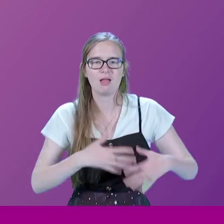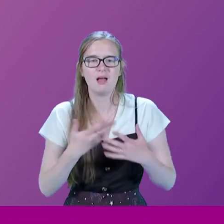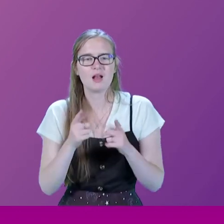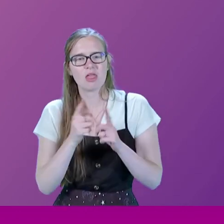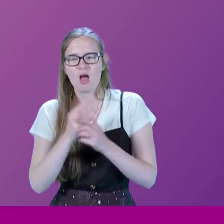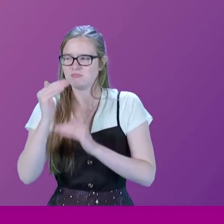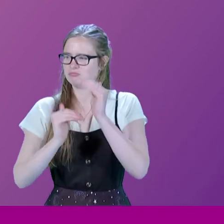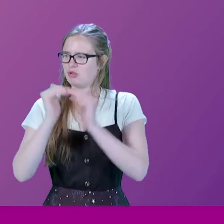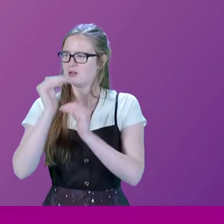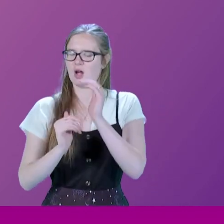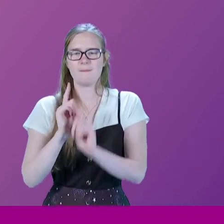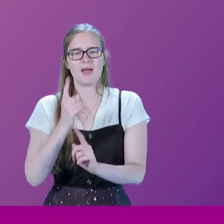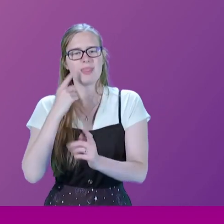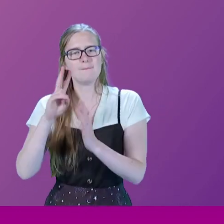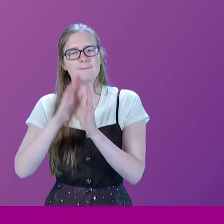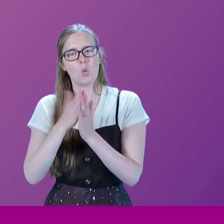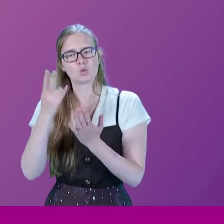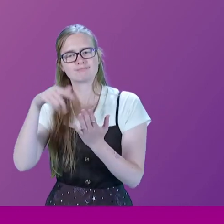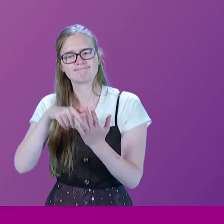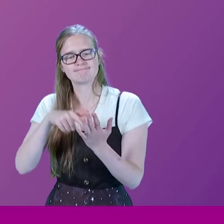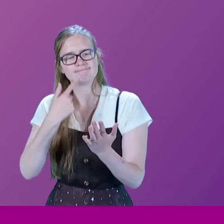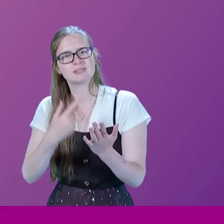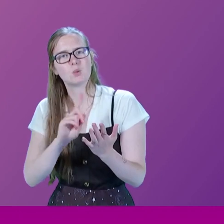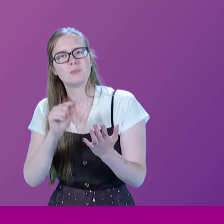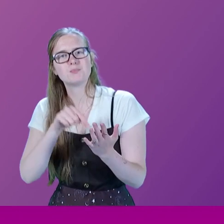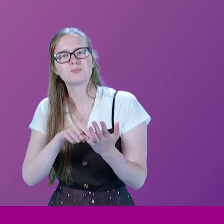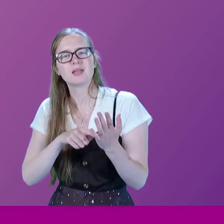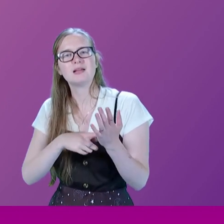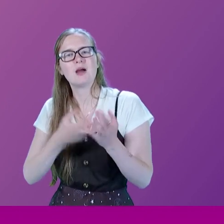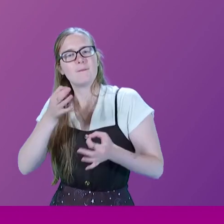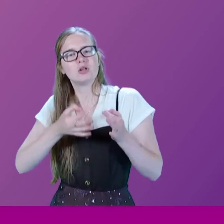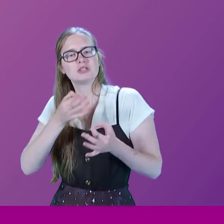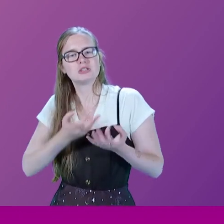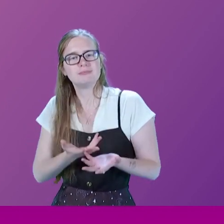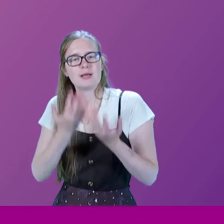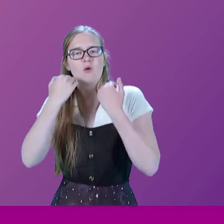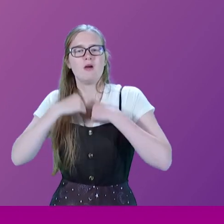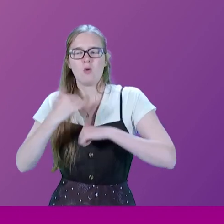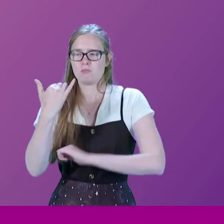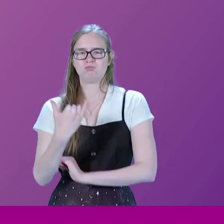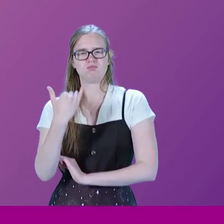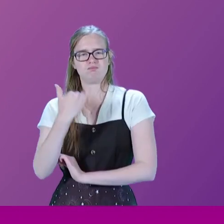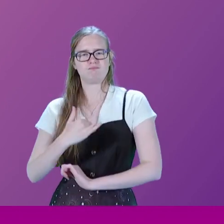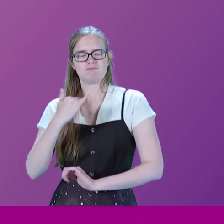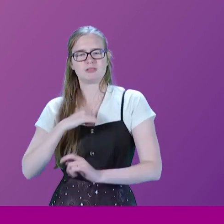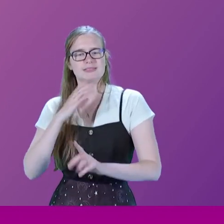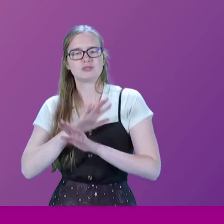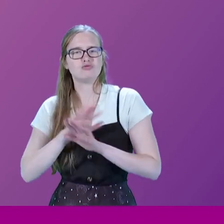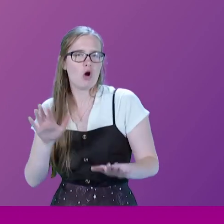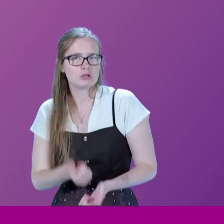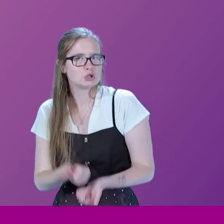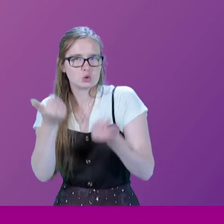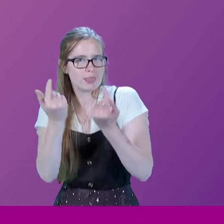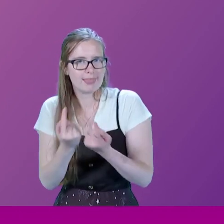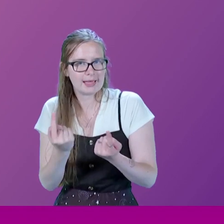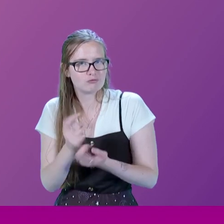of infrastructure. But I think in that book, you said that for a politician to be overburdened with skepticism is not necessarily a good